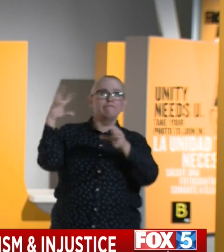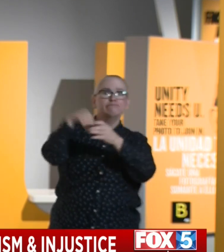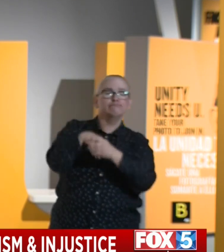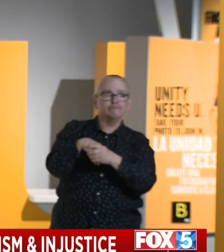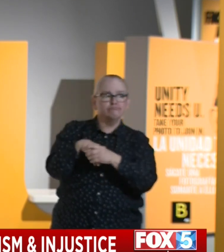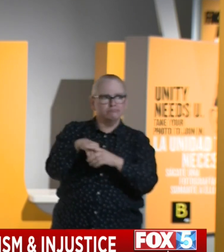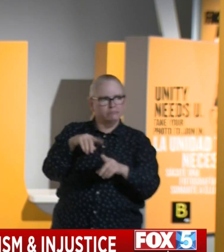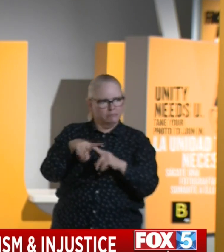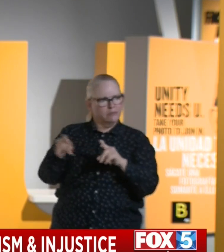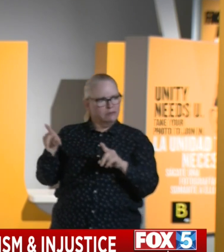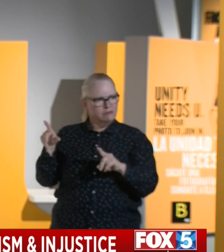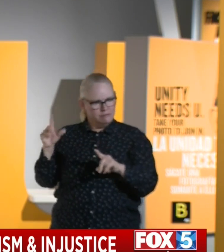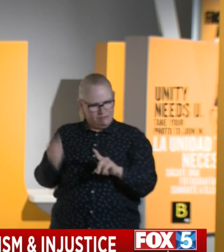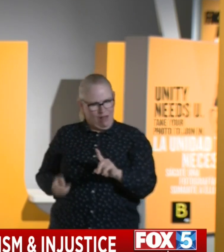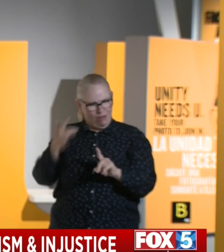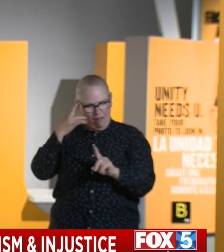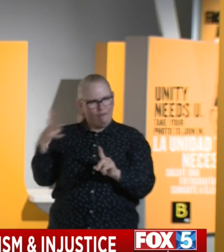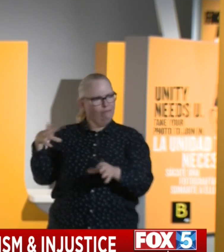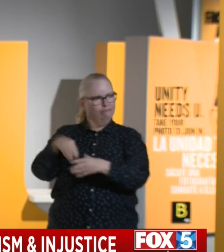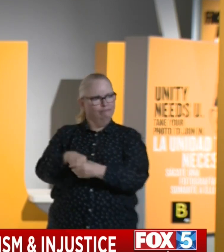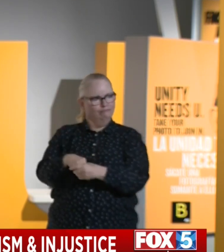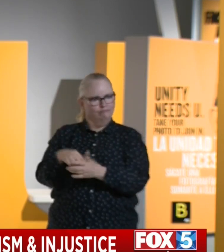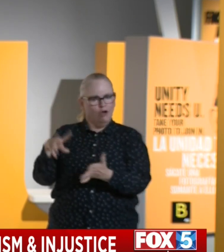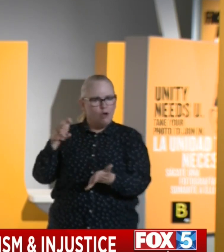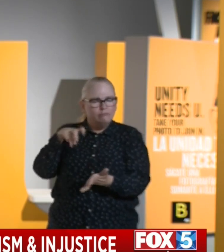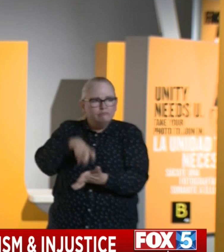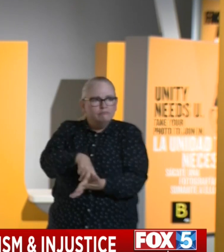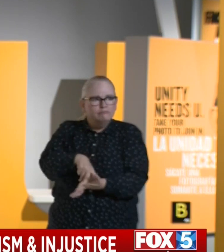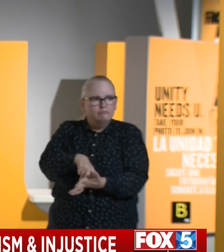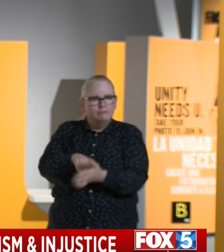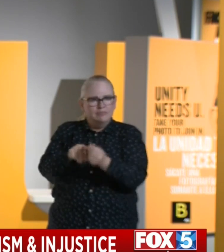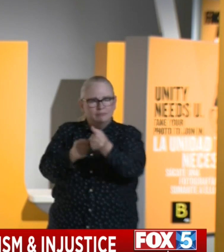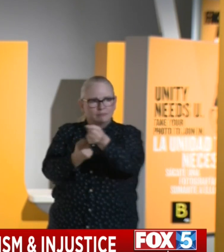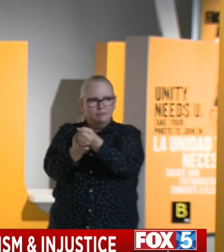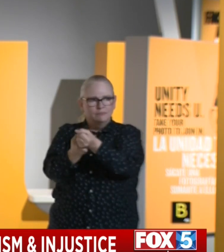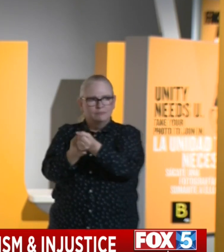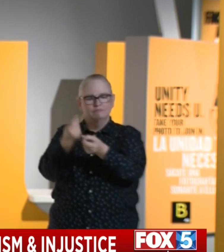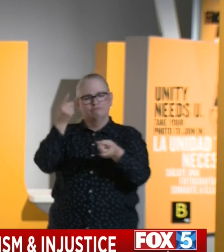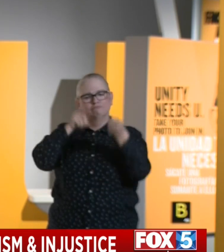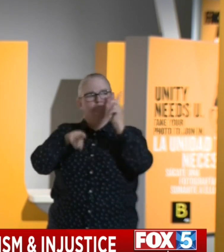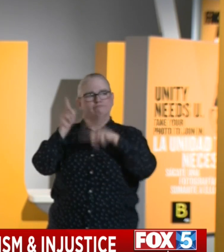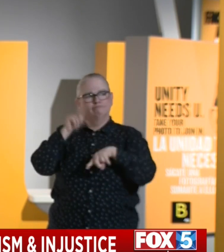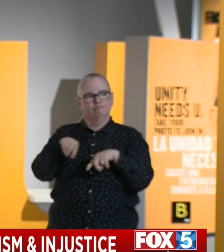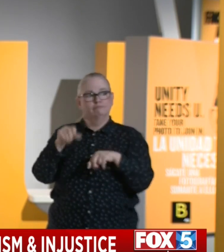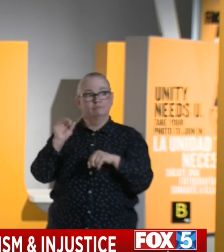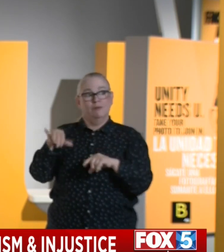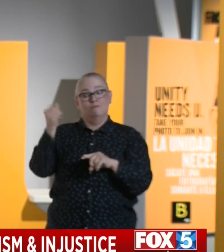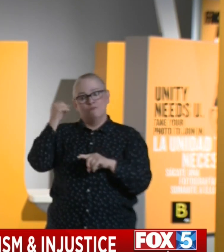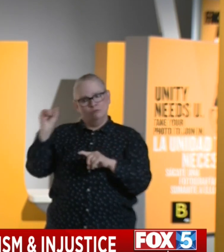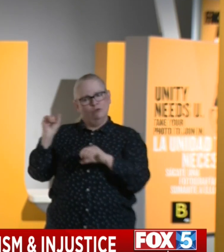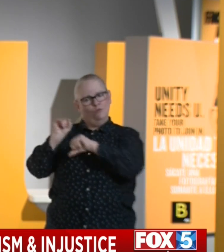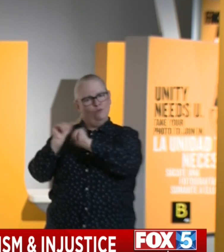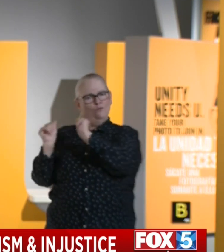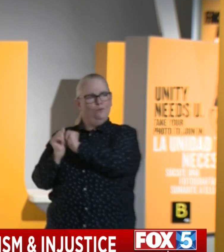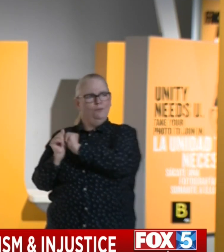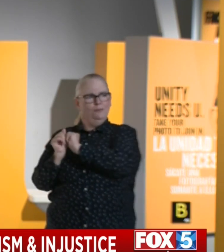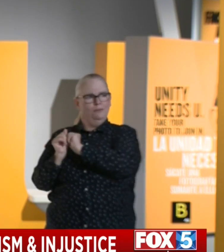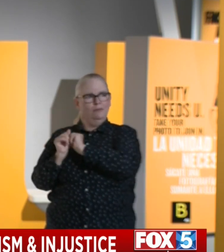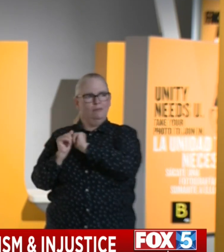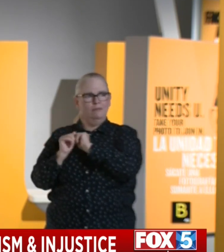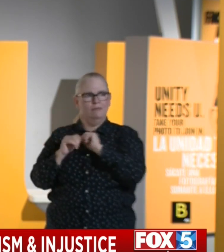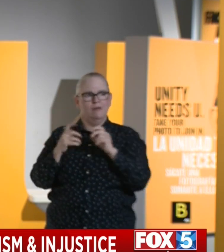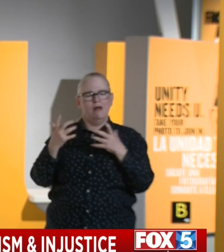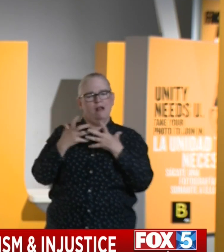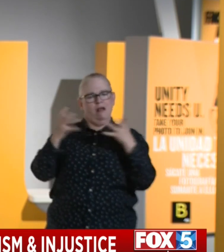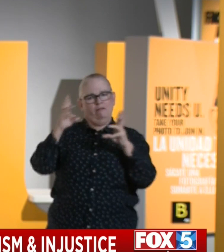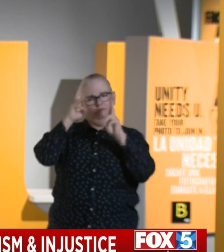a whole crew bending down on one knee in solidarity with the protesters. There is so much nobility to